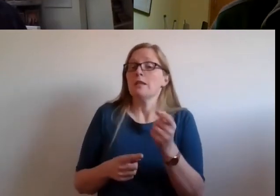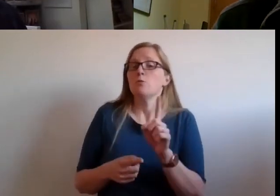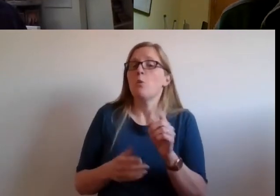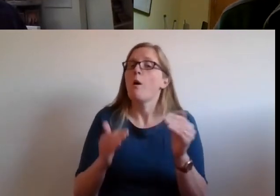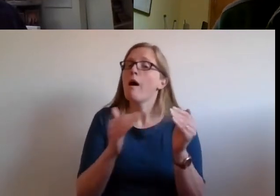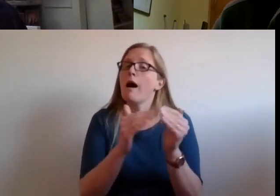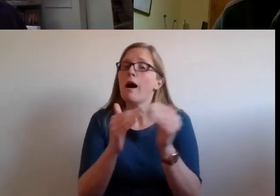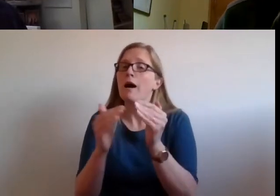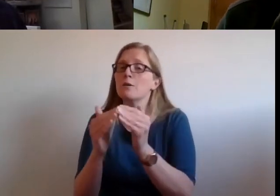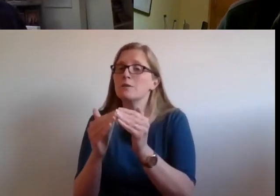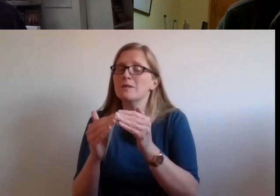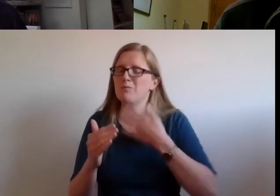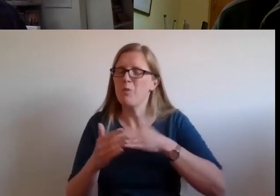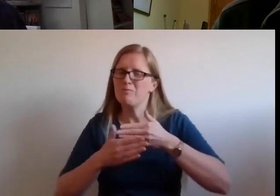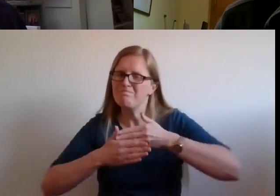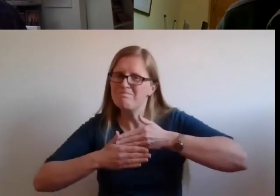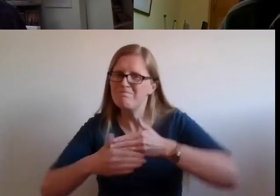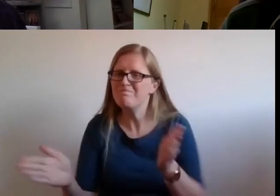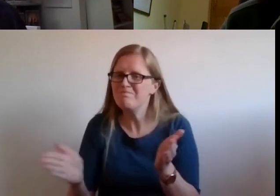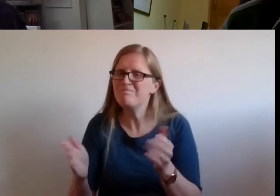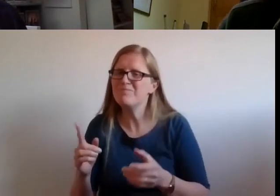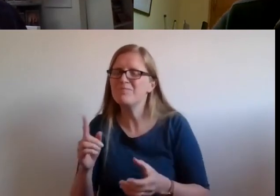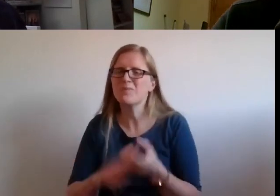social and cultural rights, and she's seeking your advice.